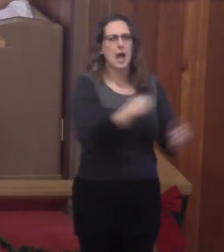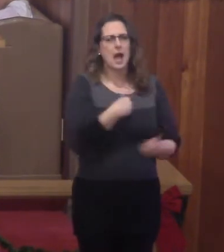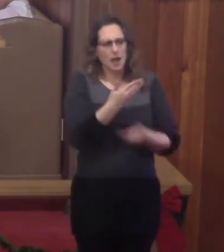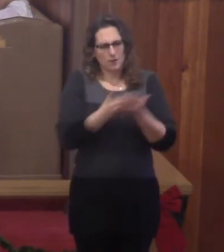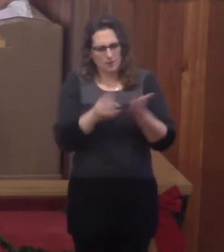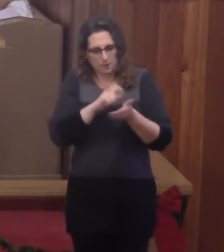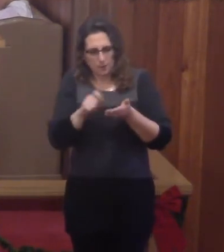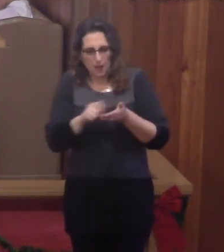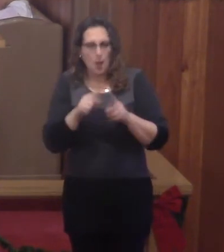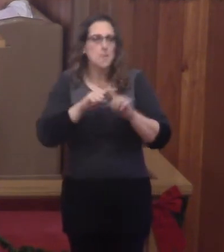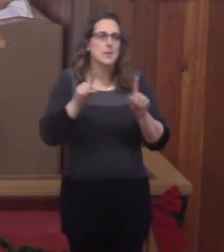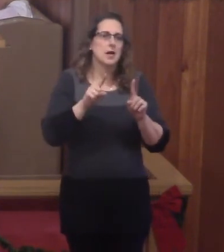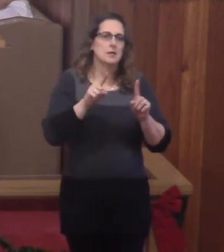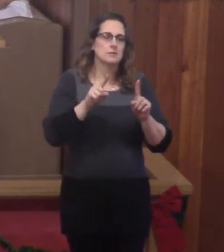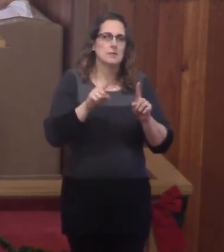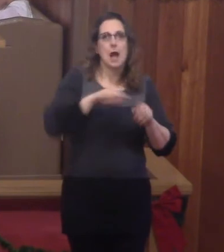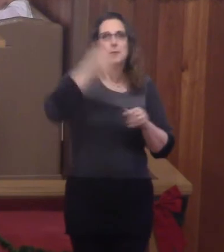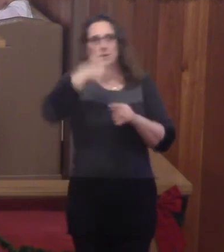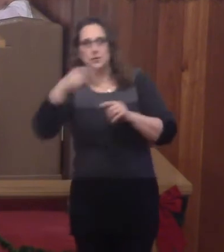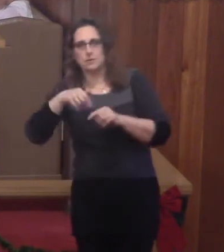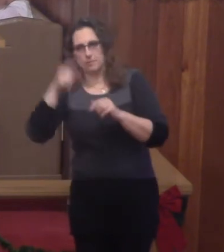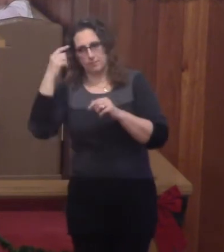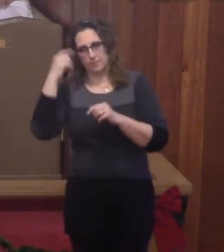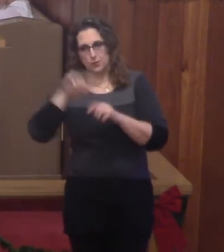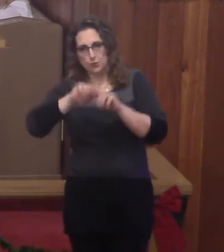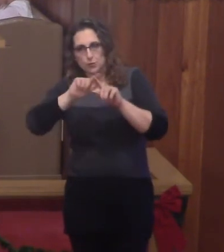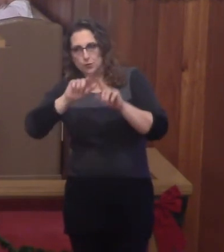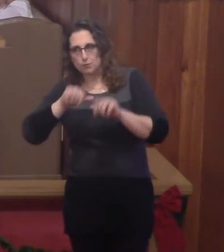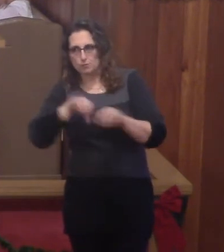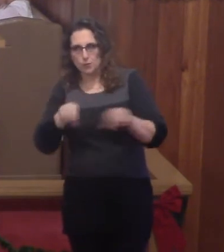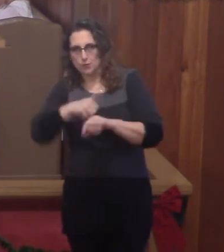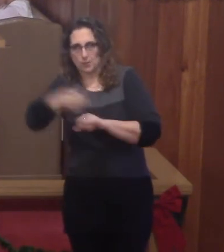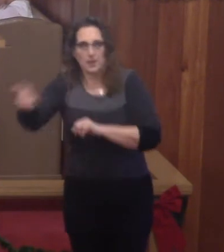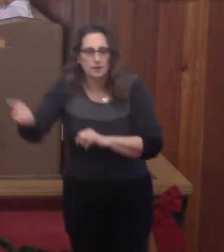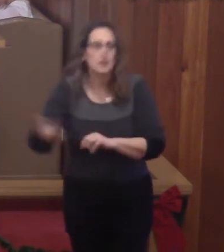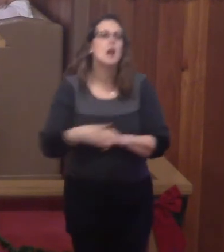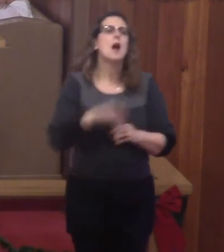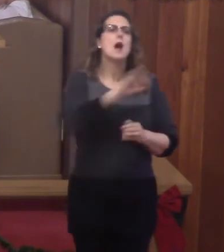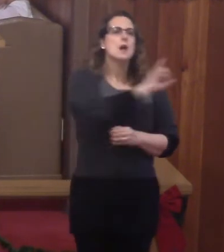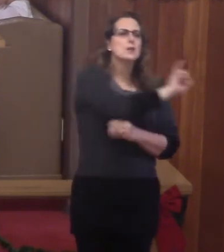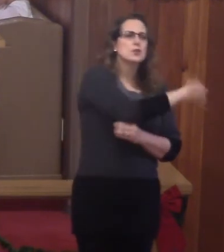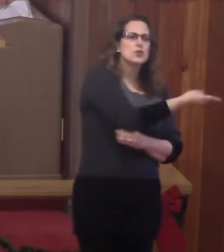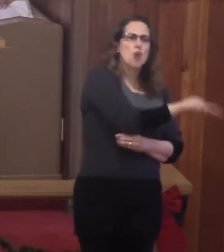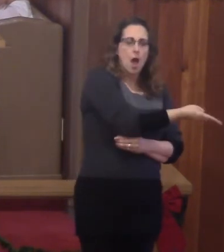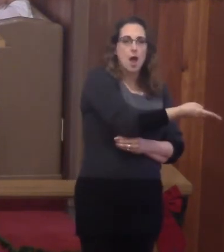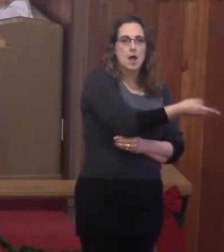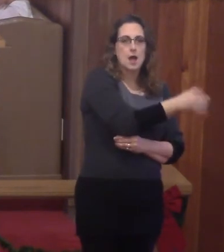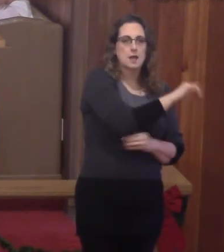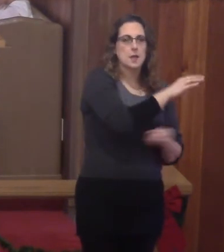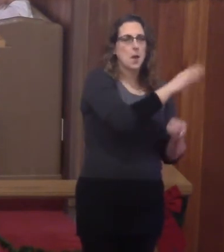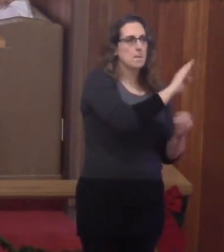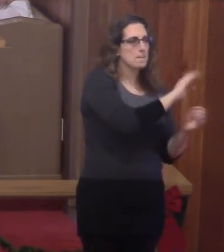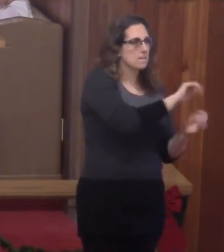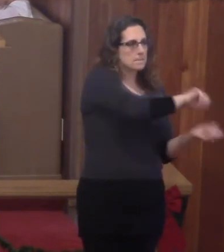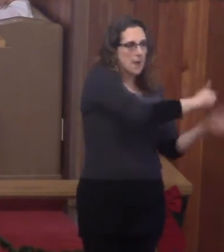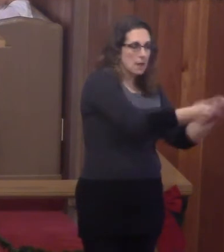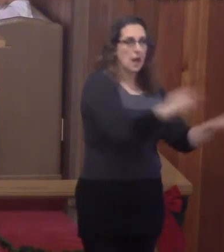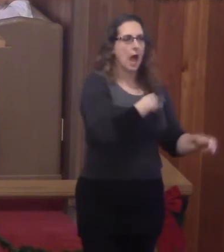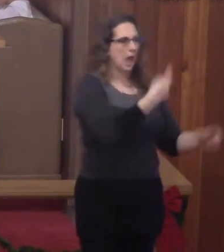I'm going off on a tangent now. Think about it. John, John the Baptist, when I look at him and look at myself, I have